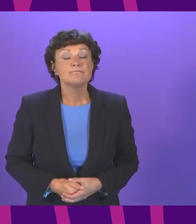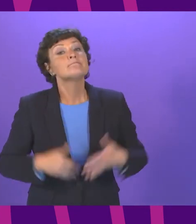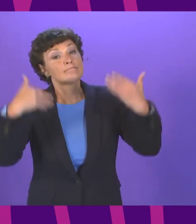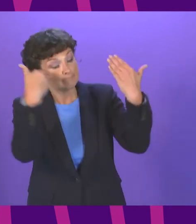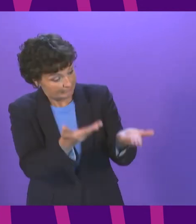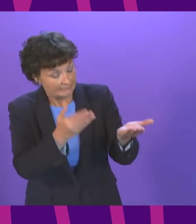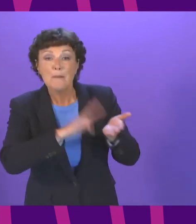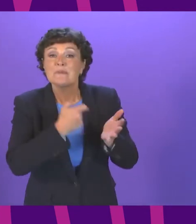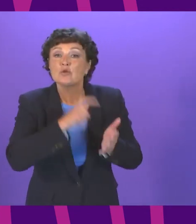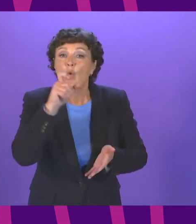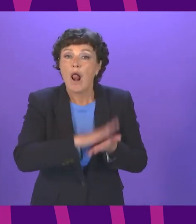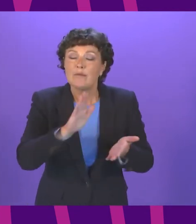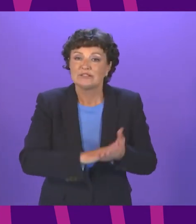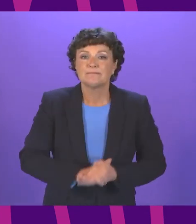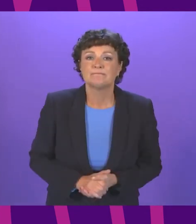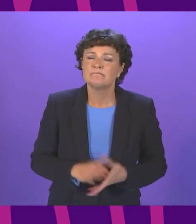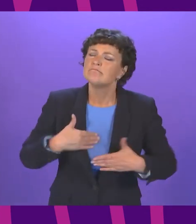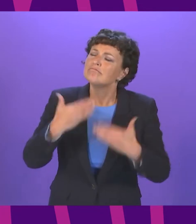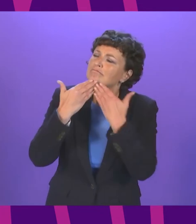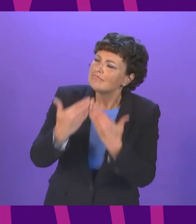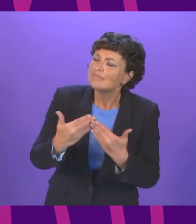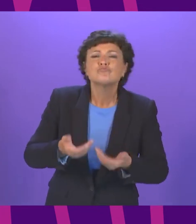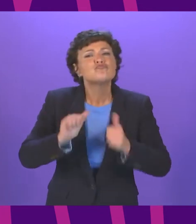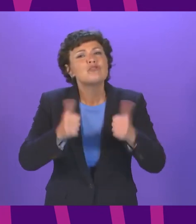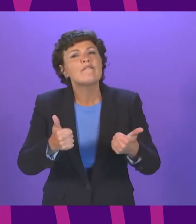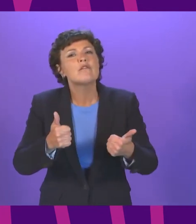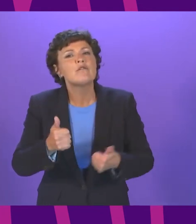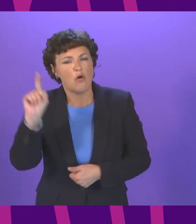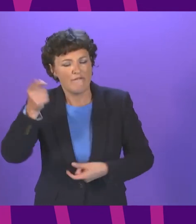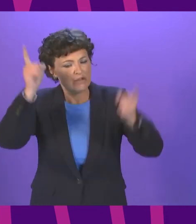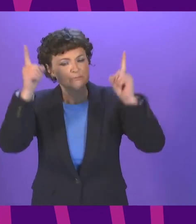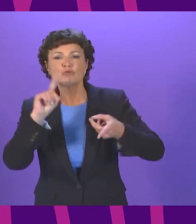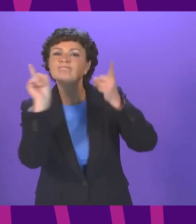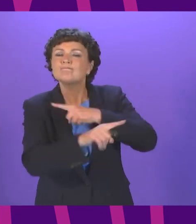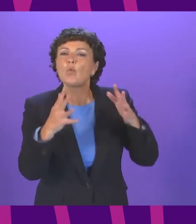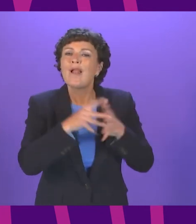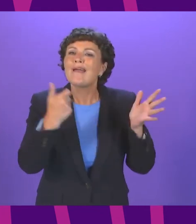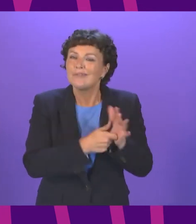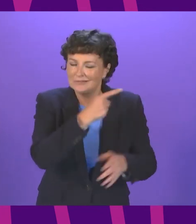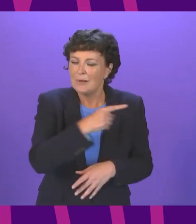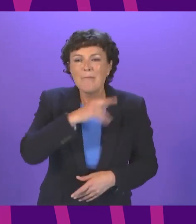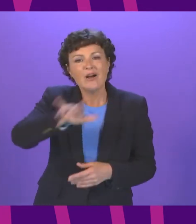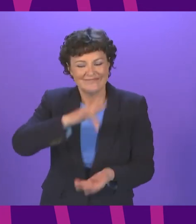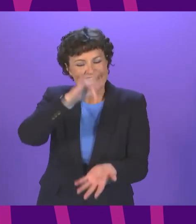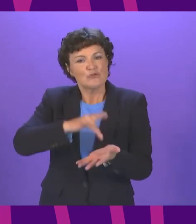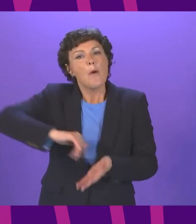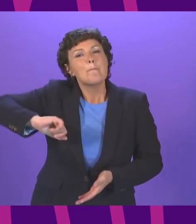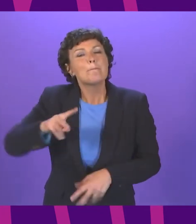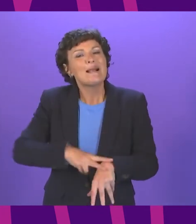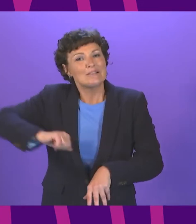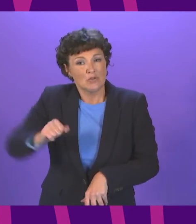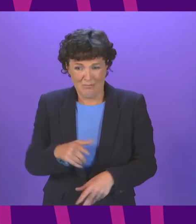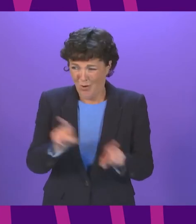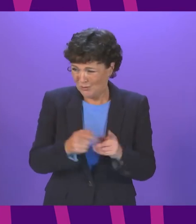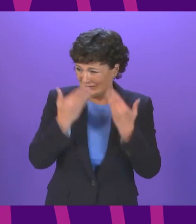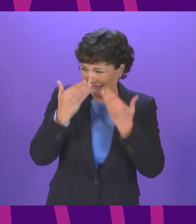Mr. Cole-Hamilton thank you I am very grateful to the First Minister for taking time to address Willie Rennie's concerns the centralisation of Police Scotland but also the careless